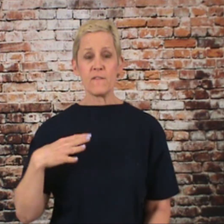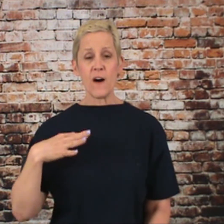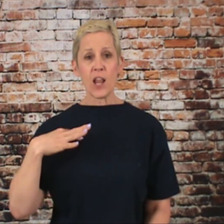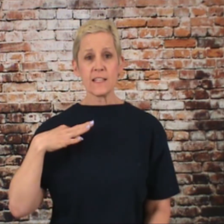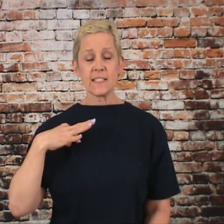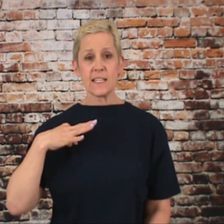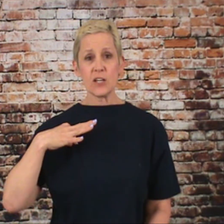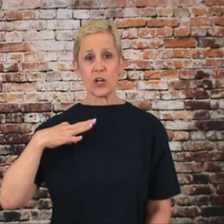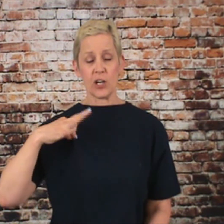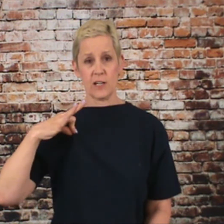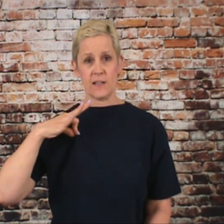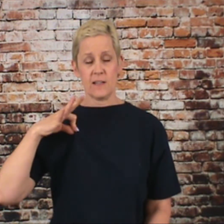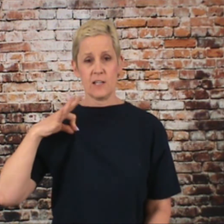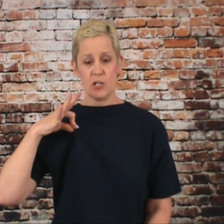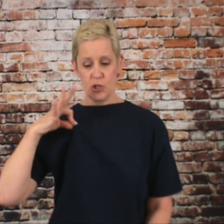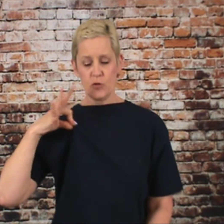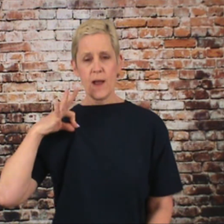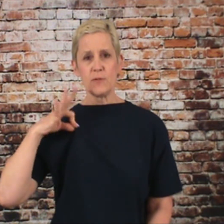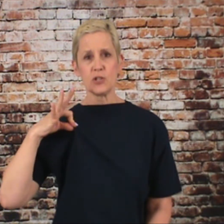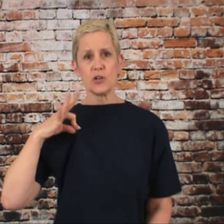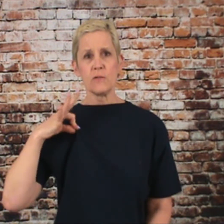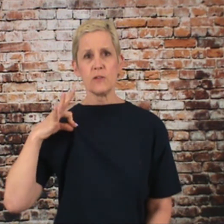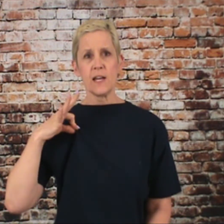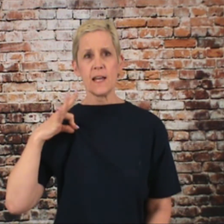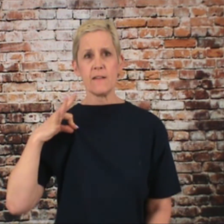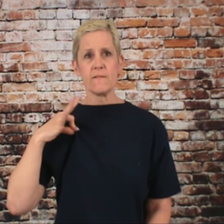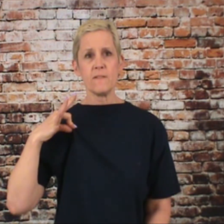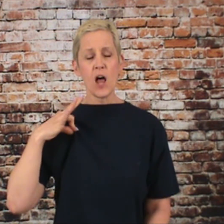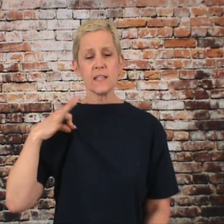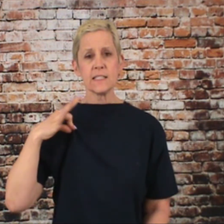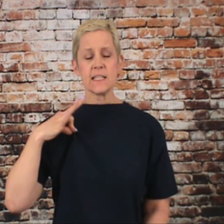volunteer? Just grab your shirt with your hand and volunteer.